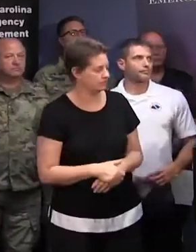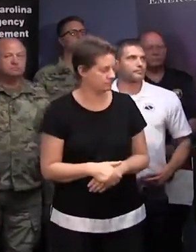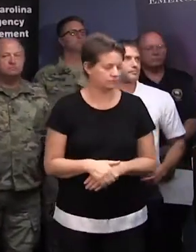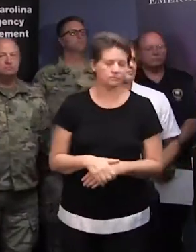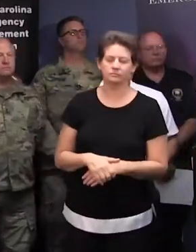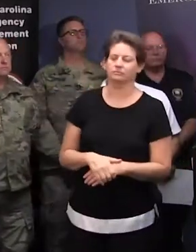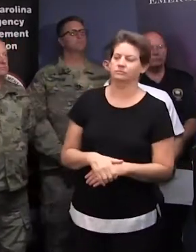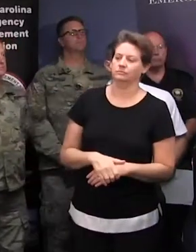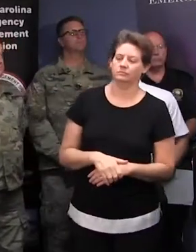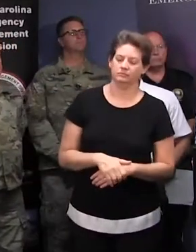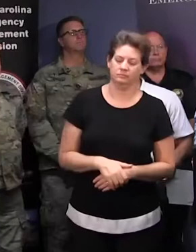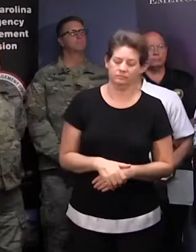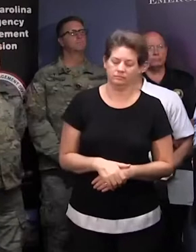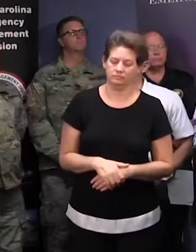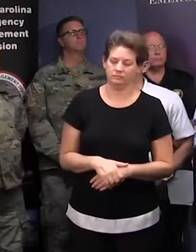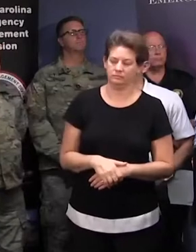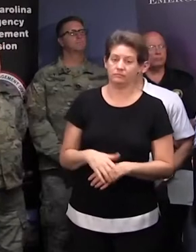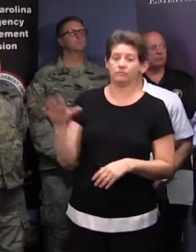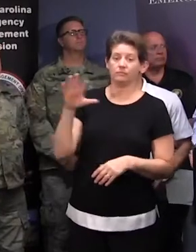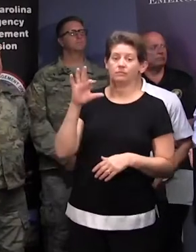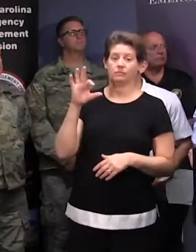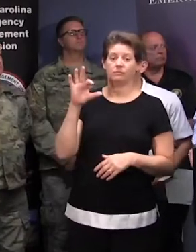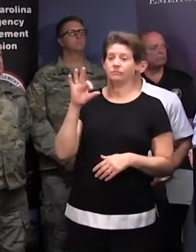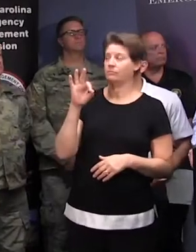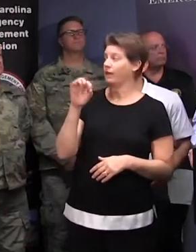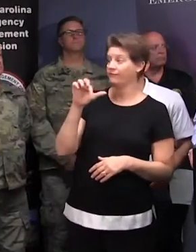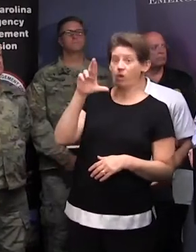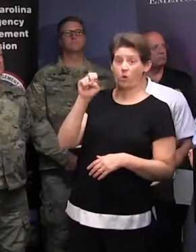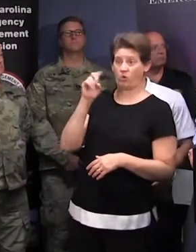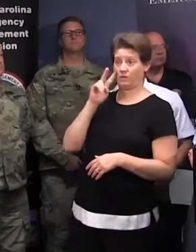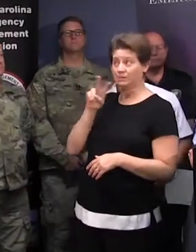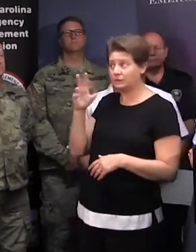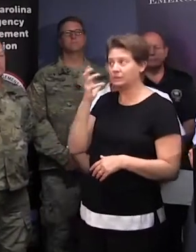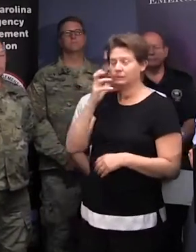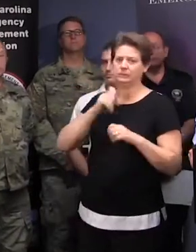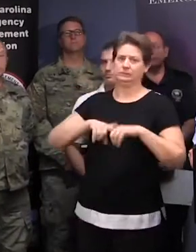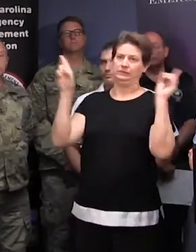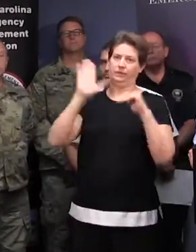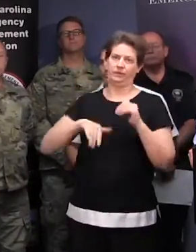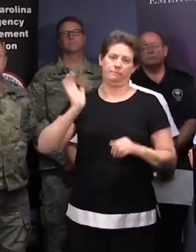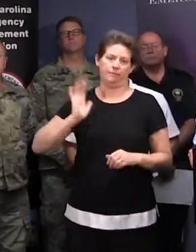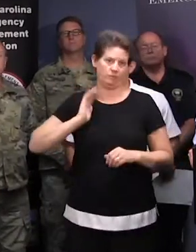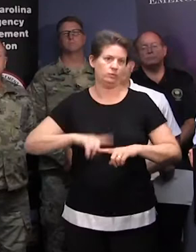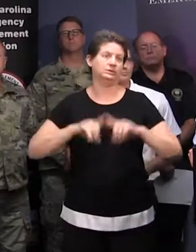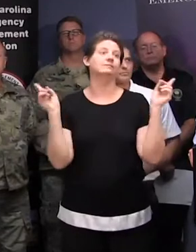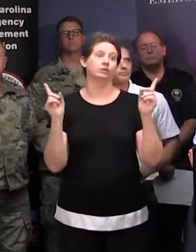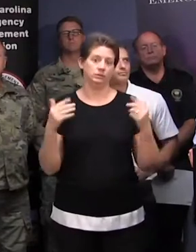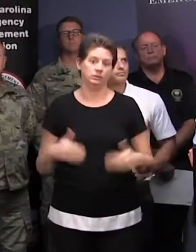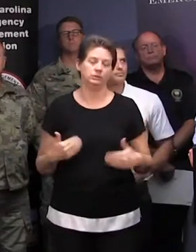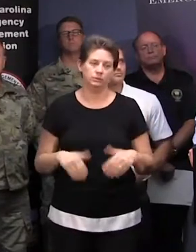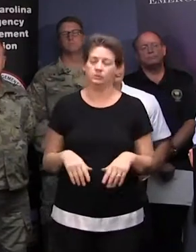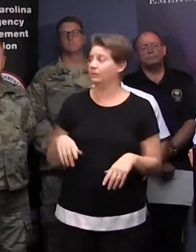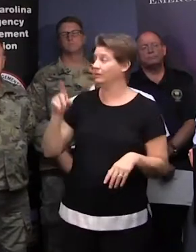as we've seen, this Hurricane Florence is different from those we've had before. This hurricane is